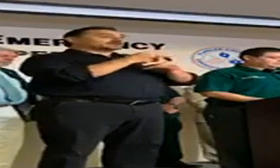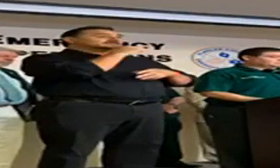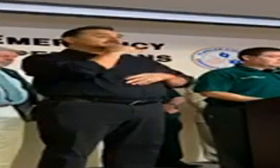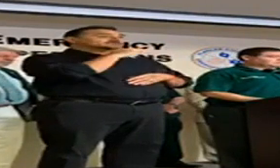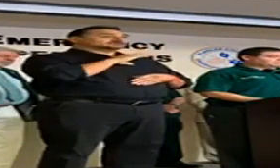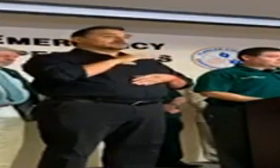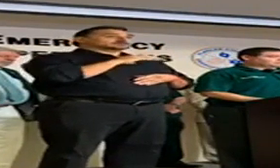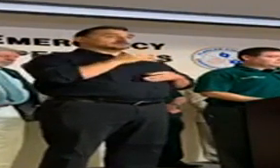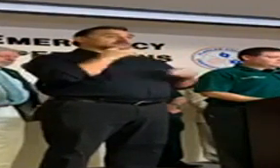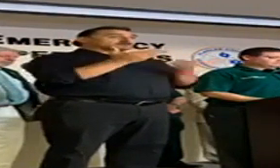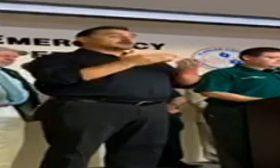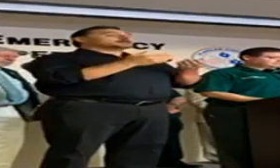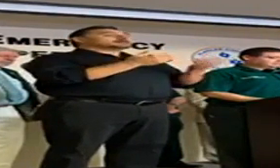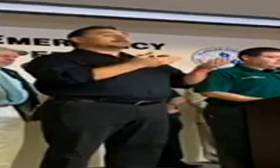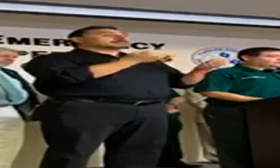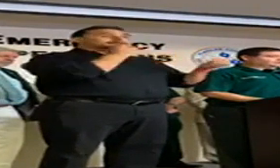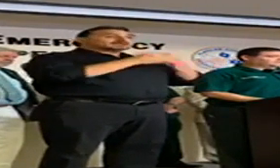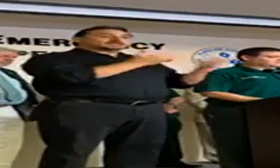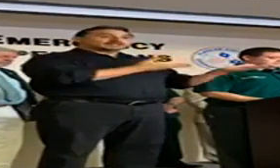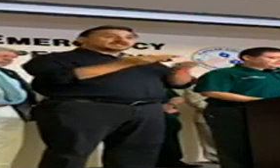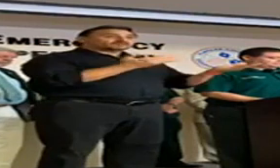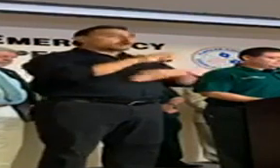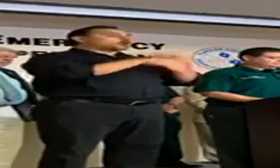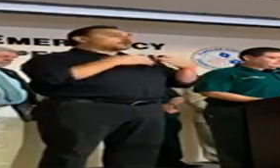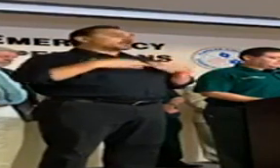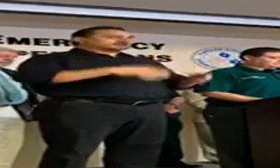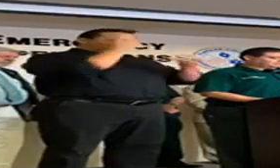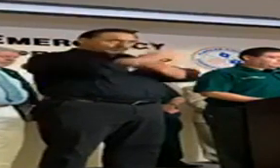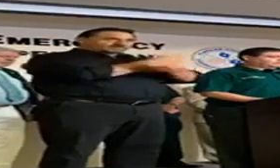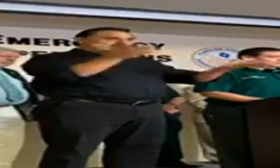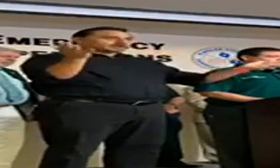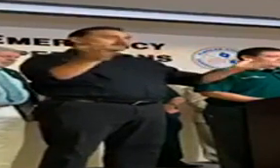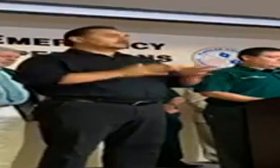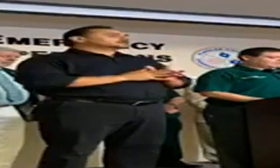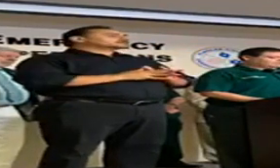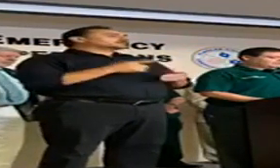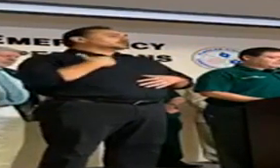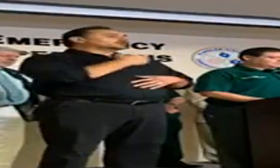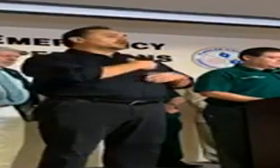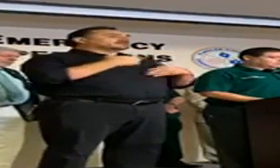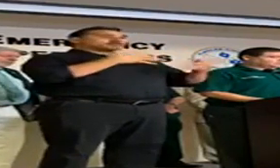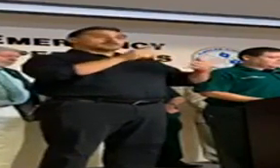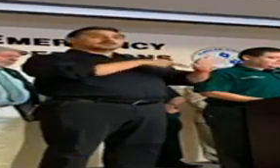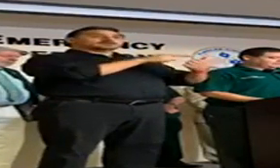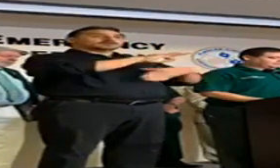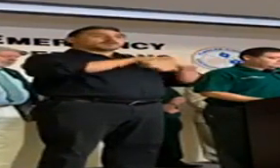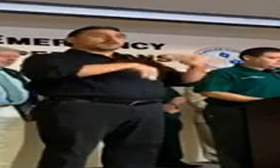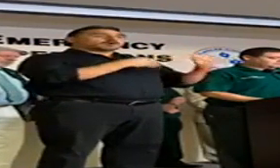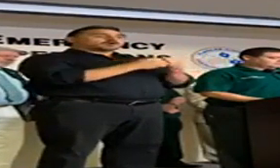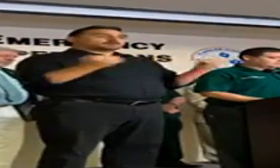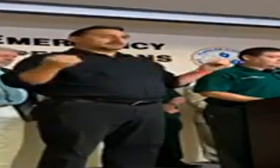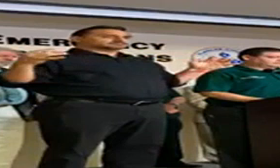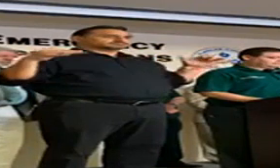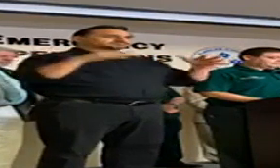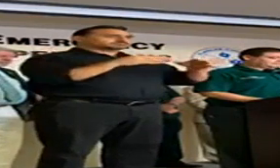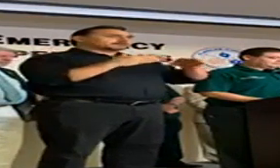to become a meal delivery service, and all clients have been notified. We have already canceled all mass gatherings consisting